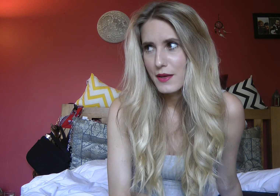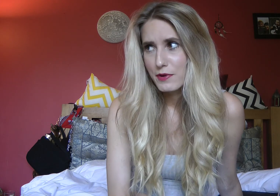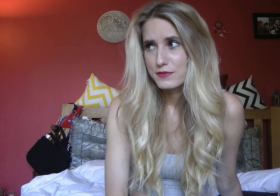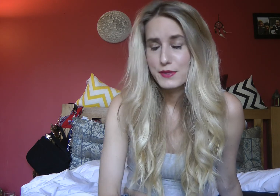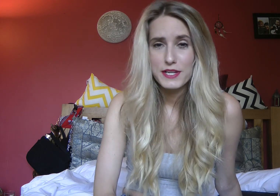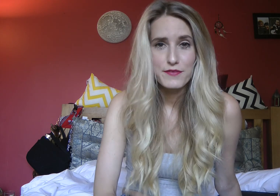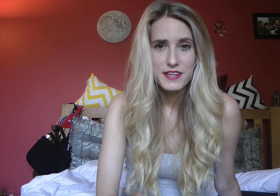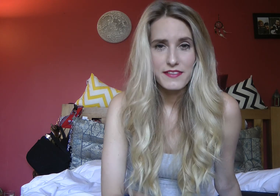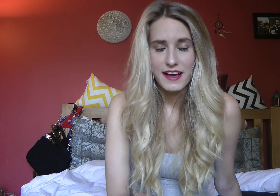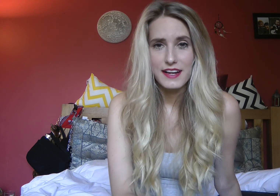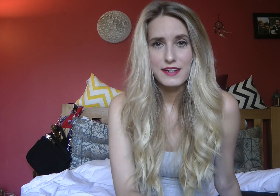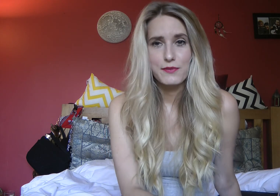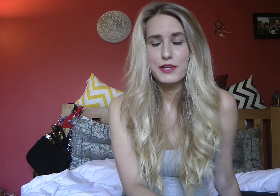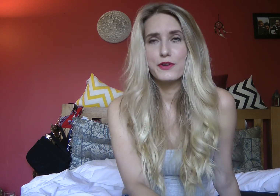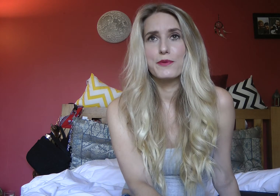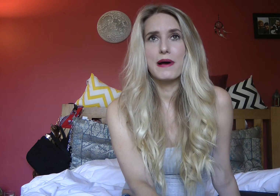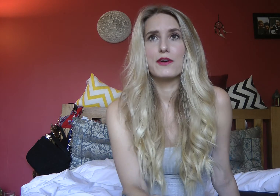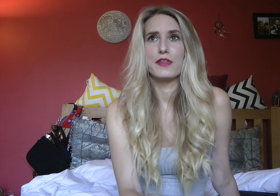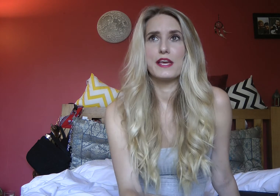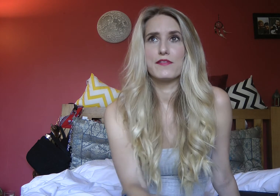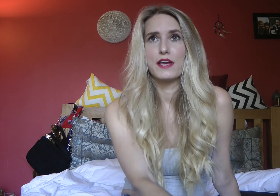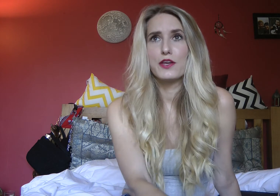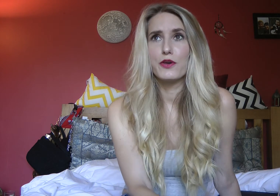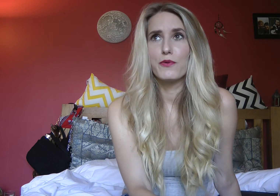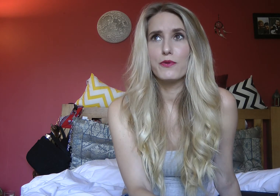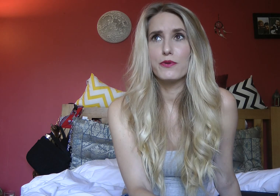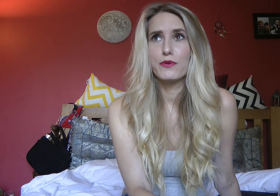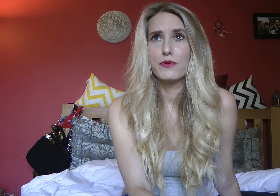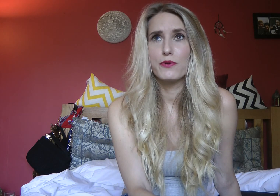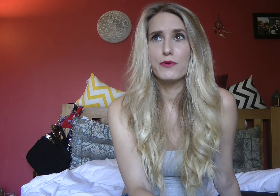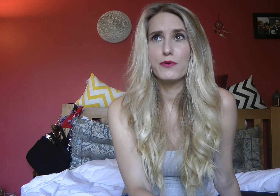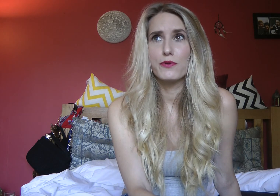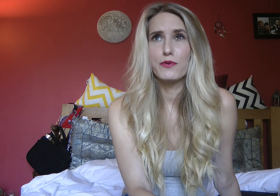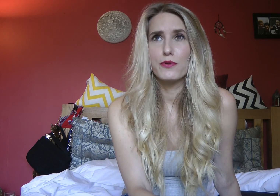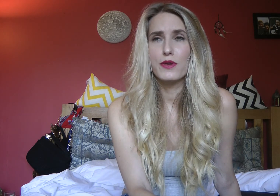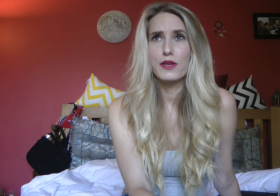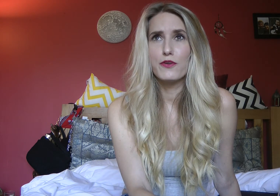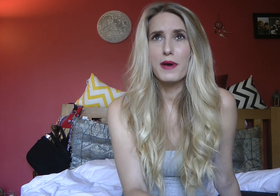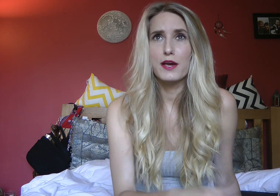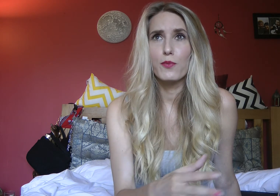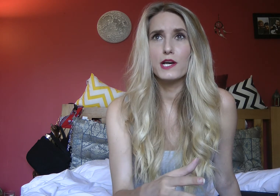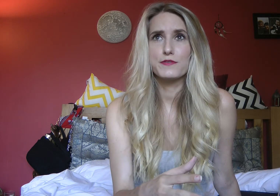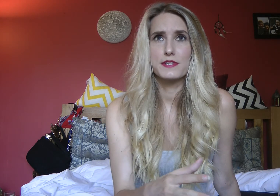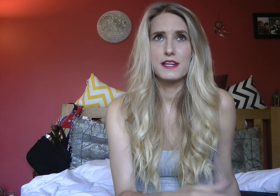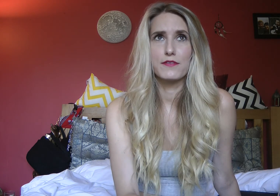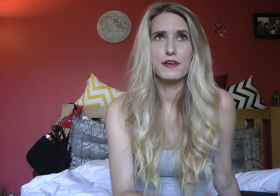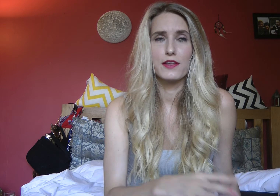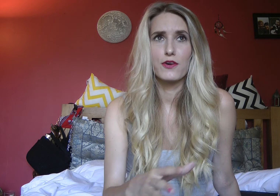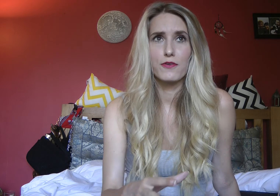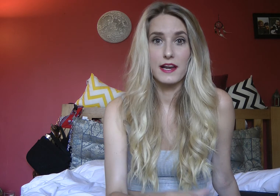obviously when you've done that when you look back on the evening you you make it worse yourself in the long run